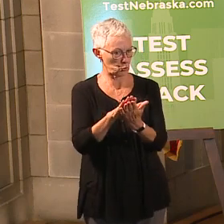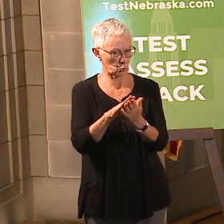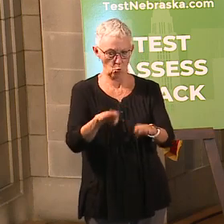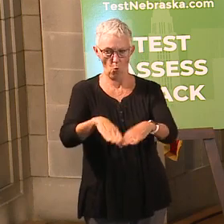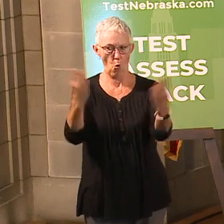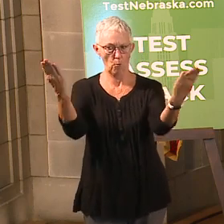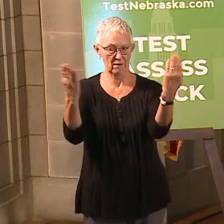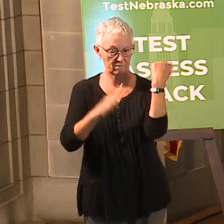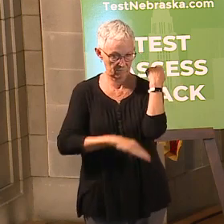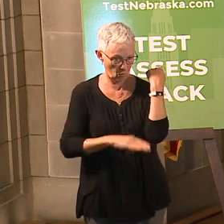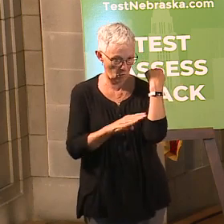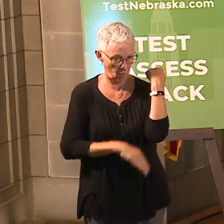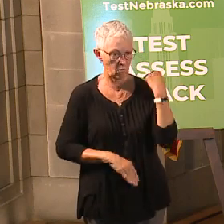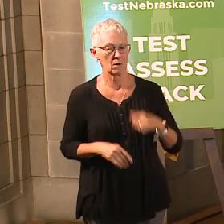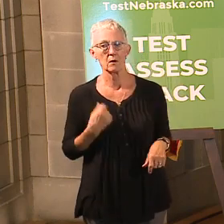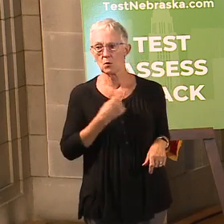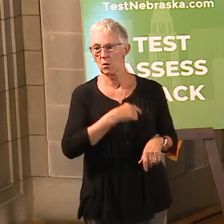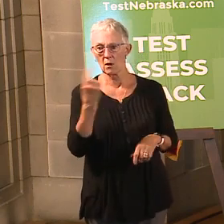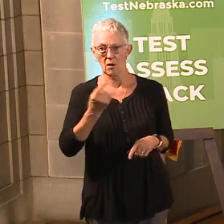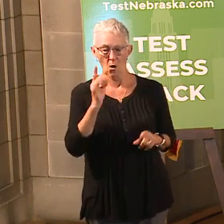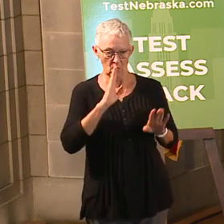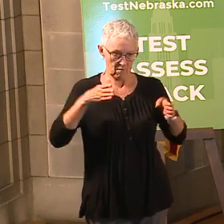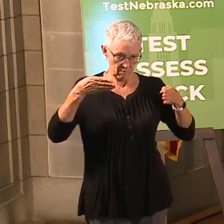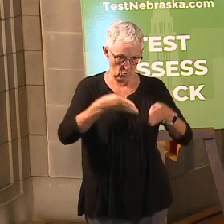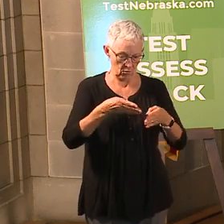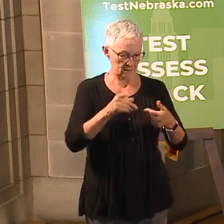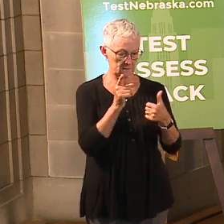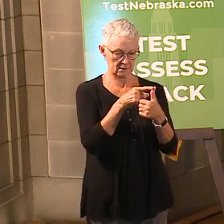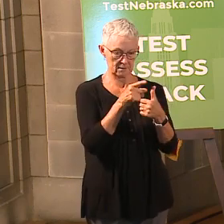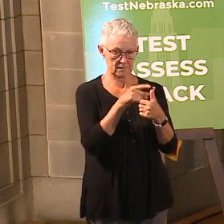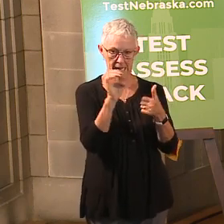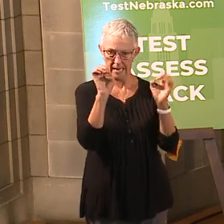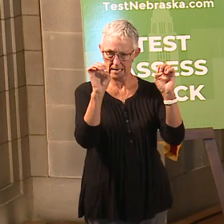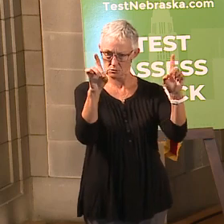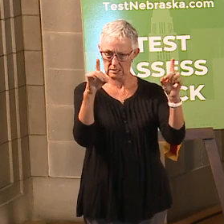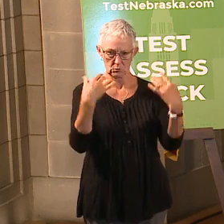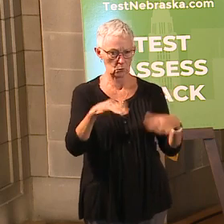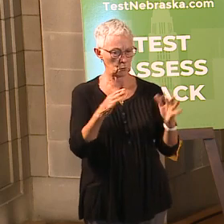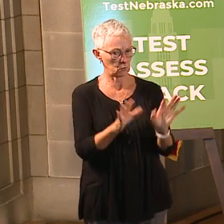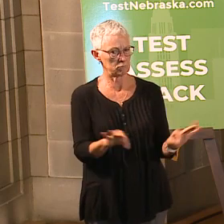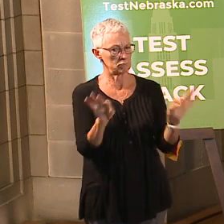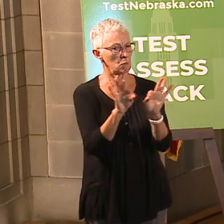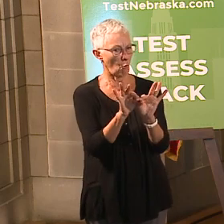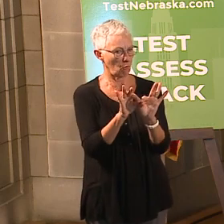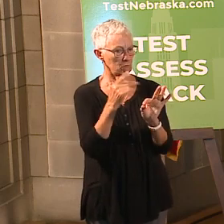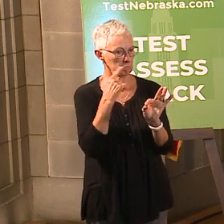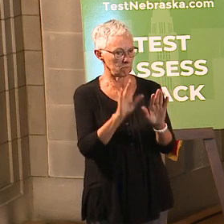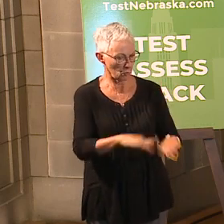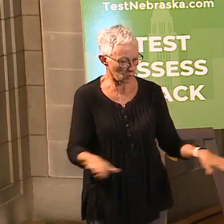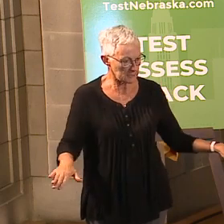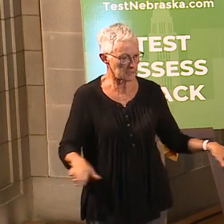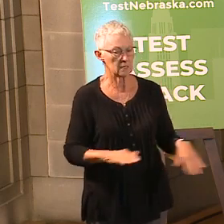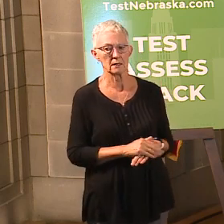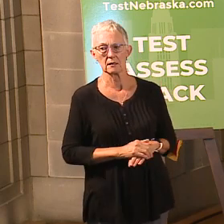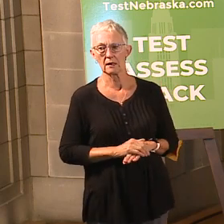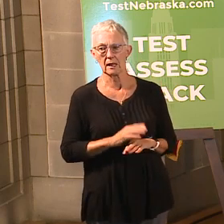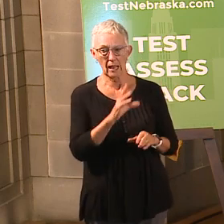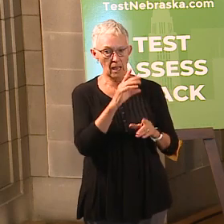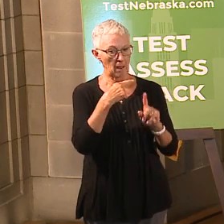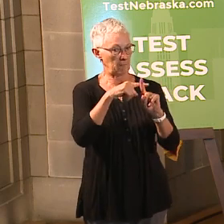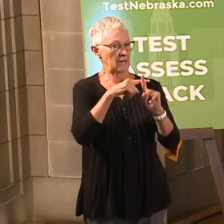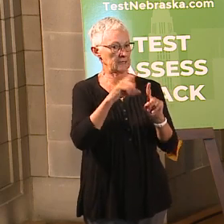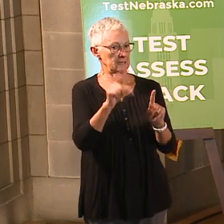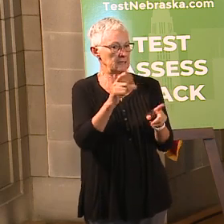around two major goals, to resume education for the children of Nebraska and to keep students and staff reasonably